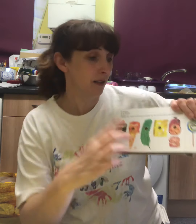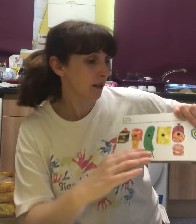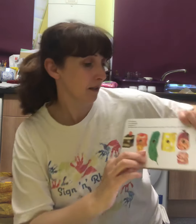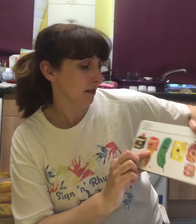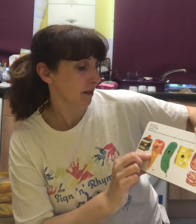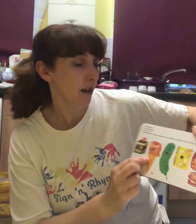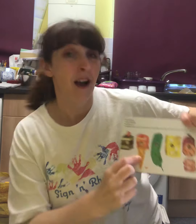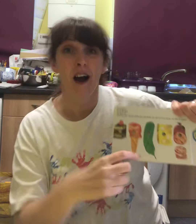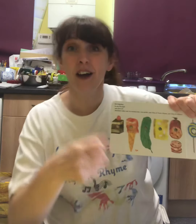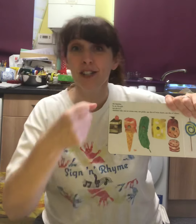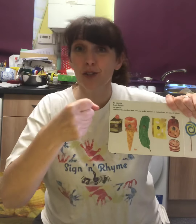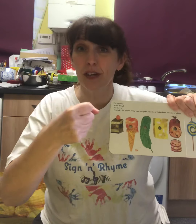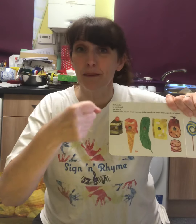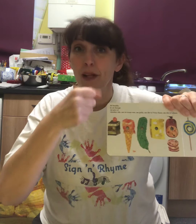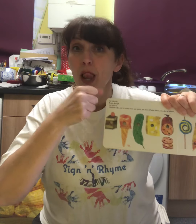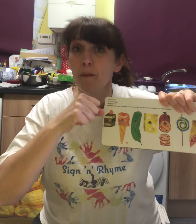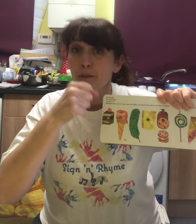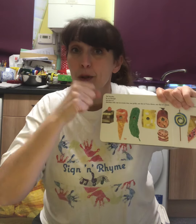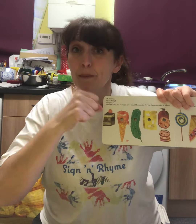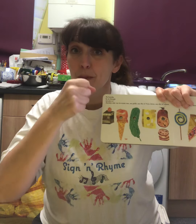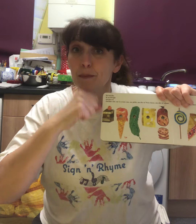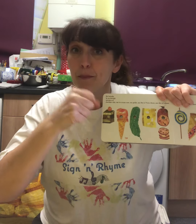ice cream. Mmm.